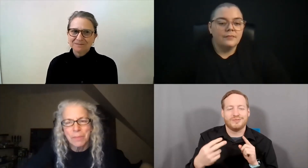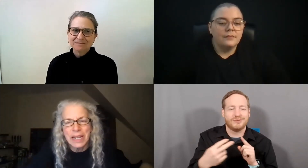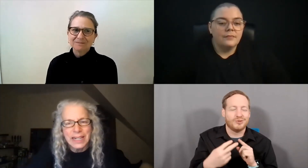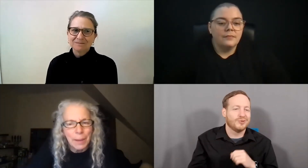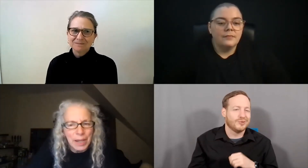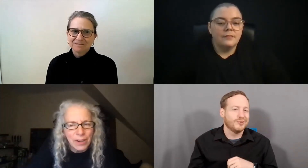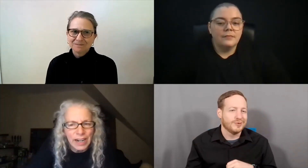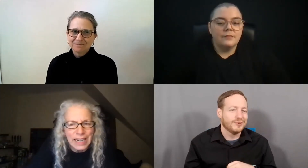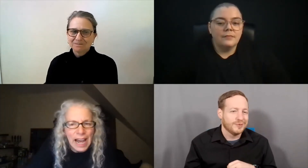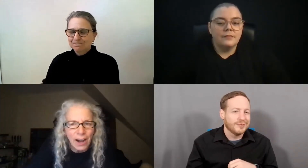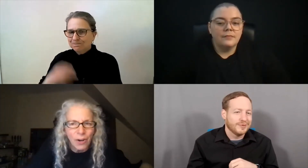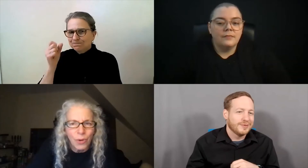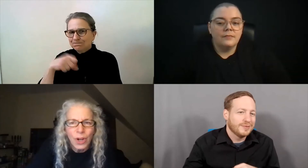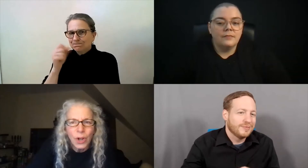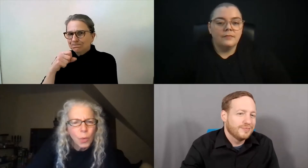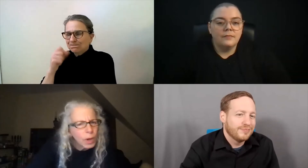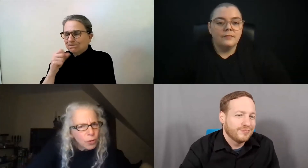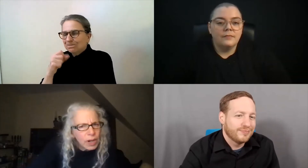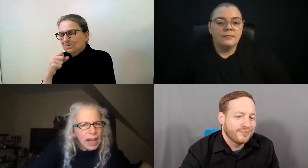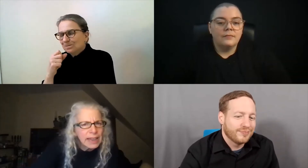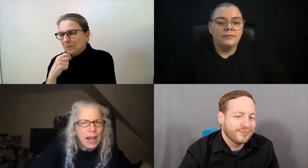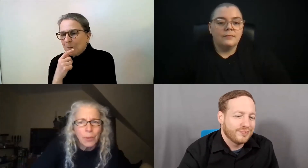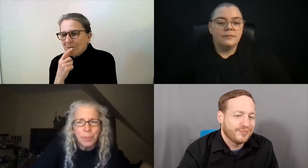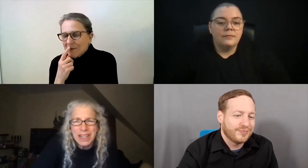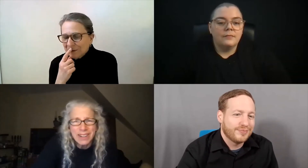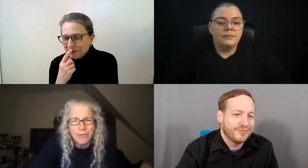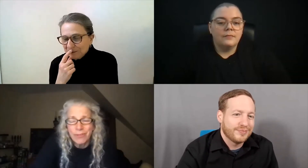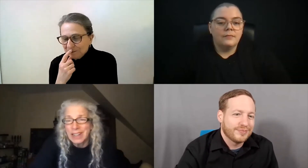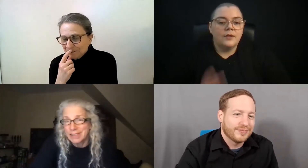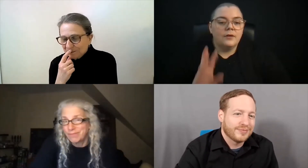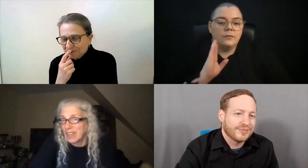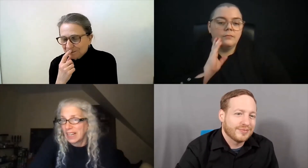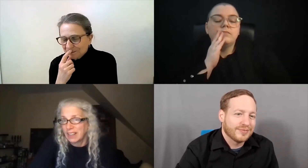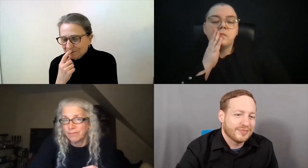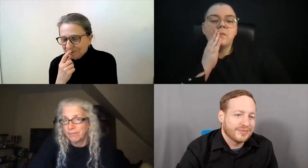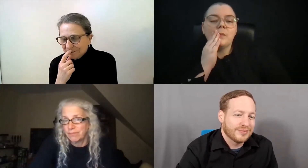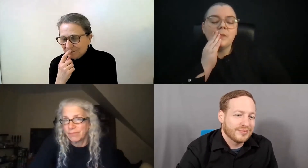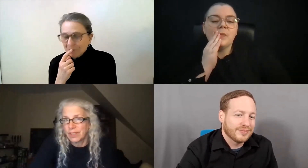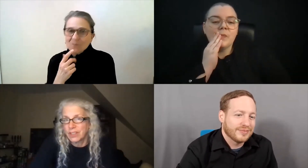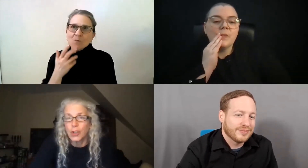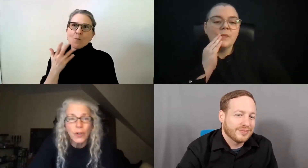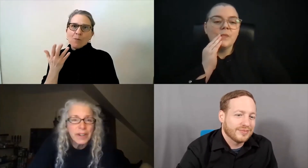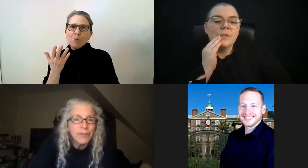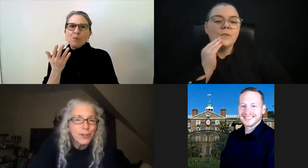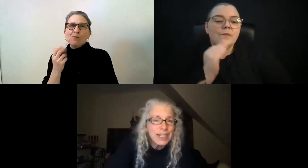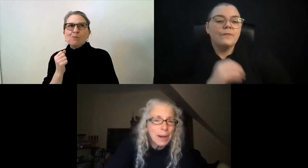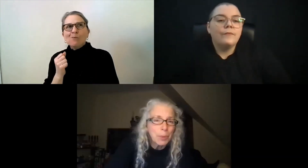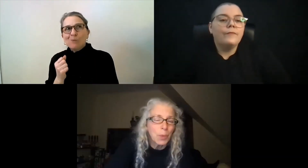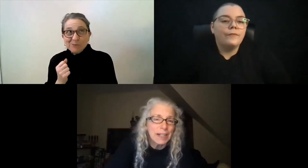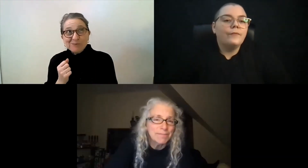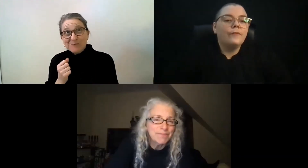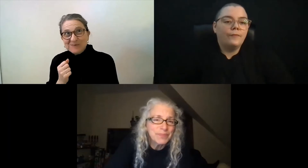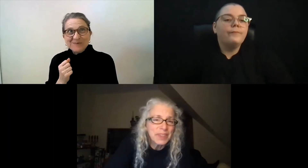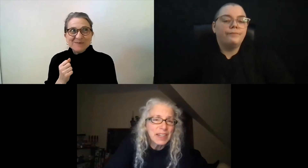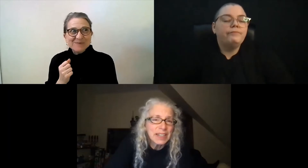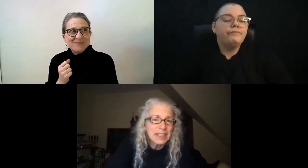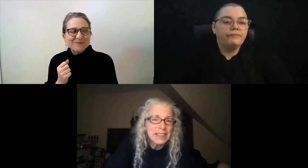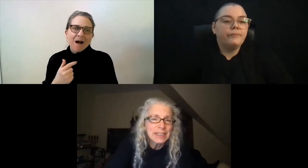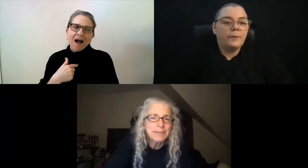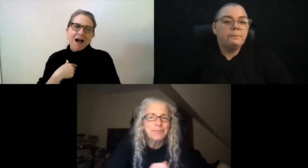and the pandemic right now, whether or not that would be like a conservative first step or what?